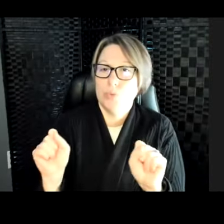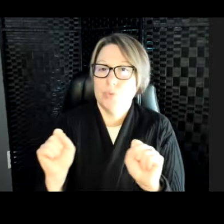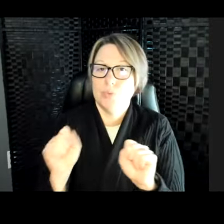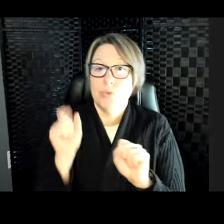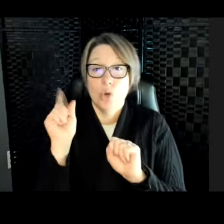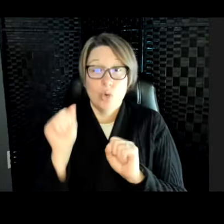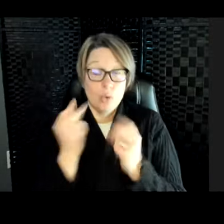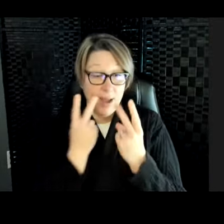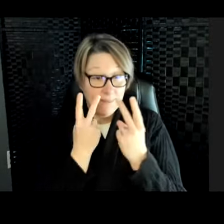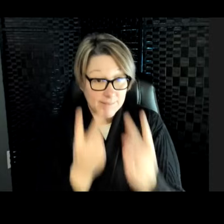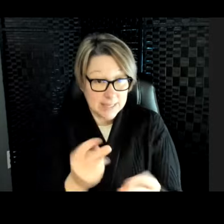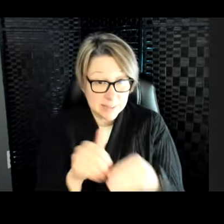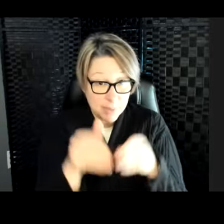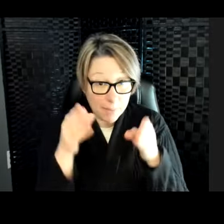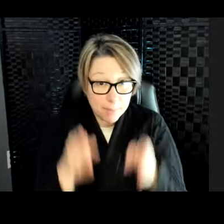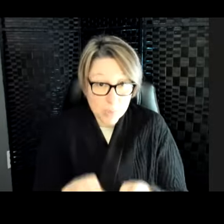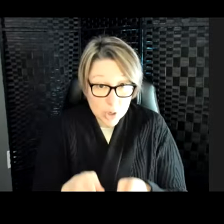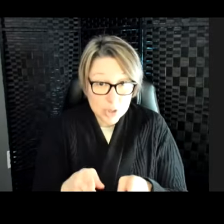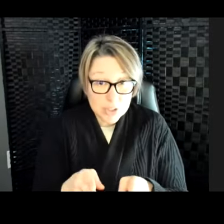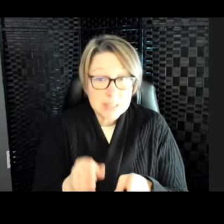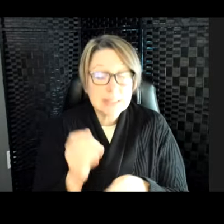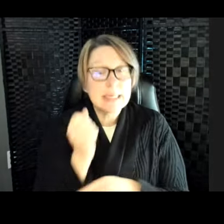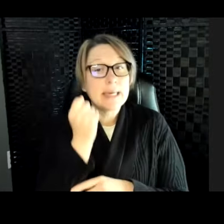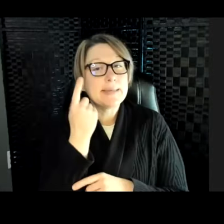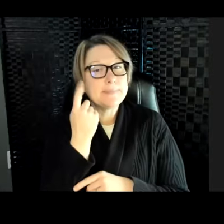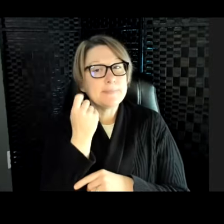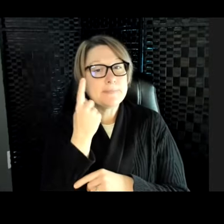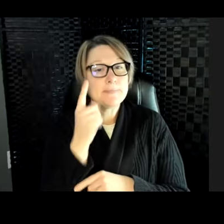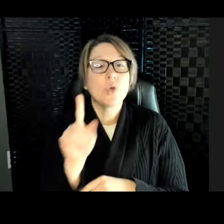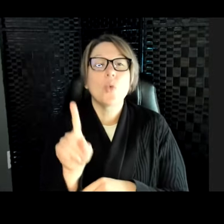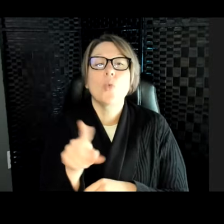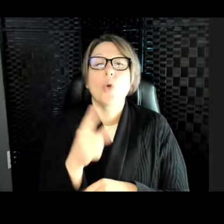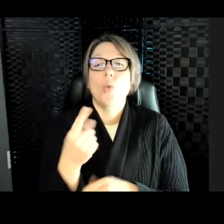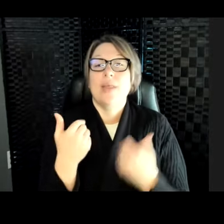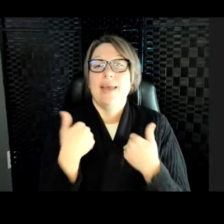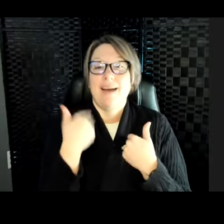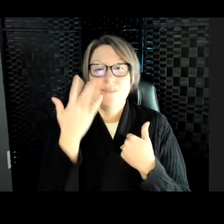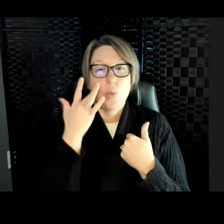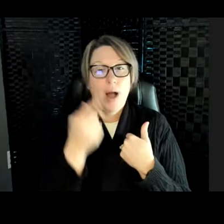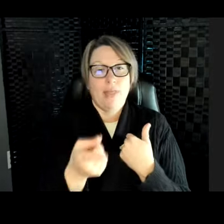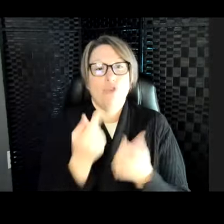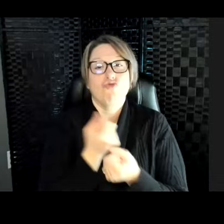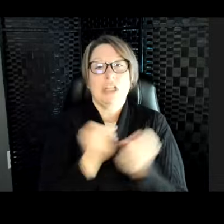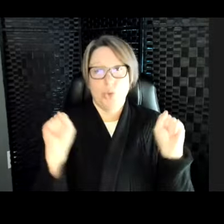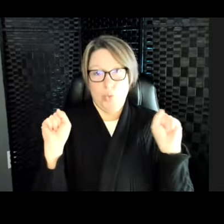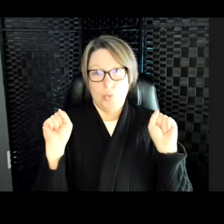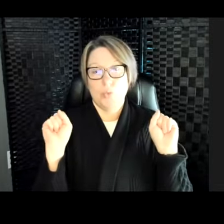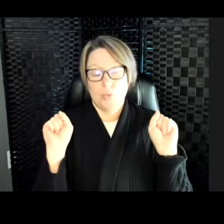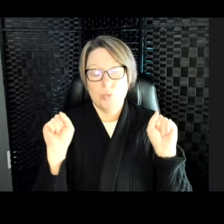Toledo Zoo, but we only have them because they are rescues. They were born